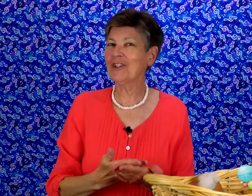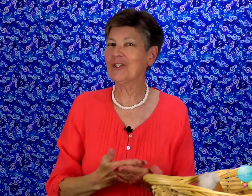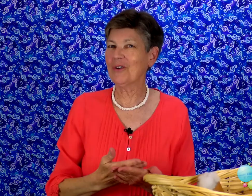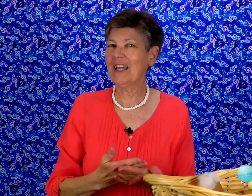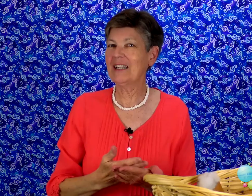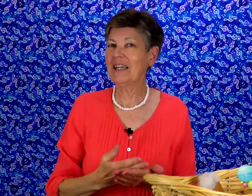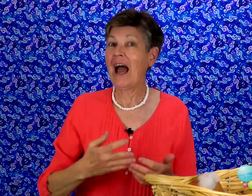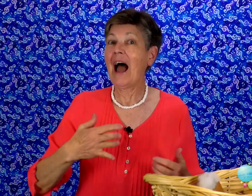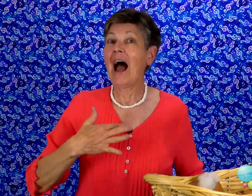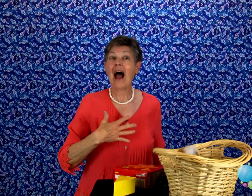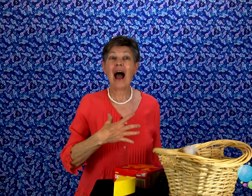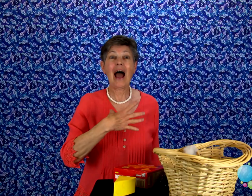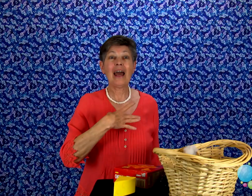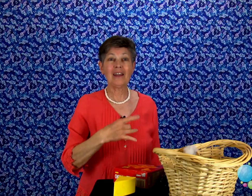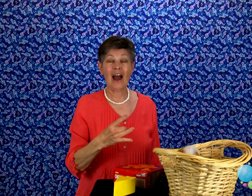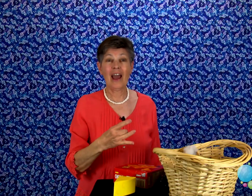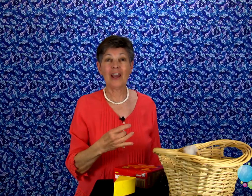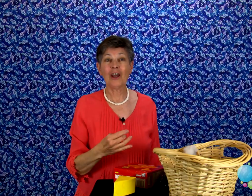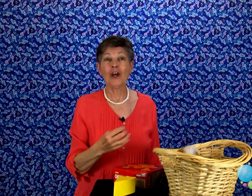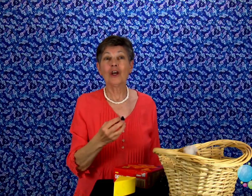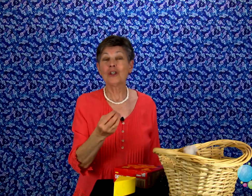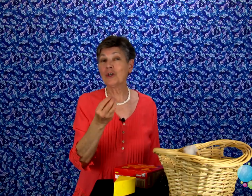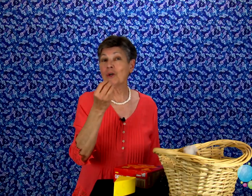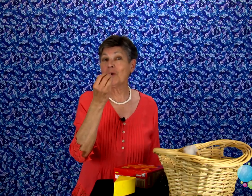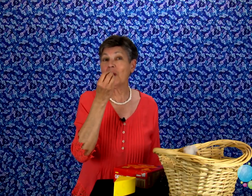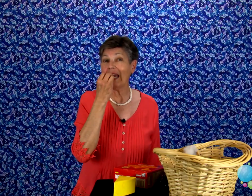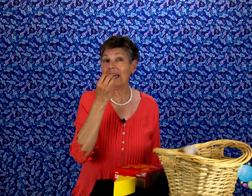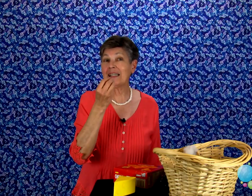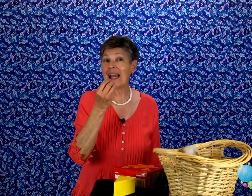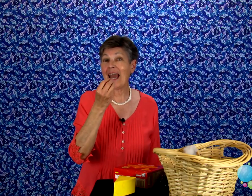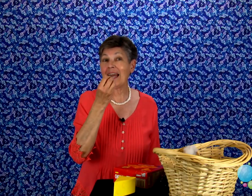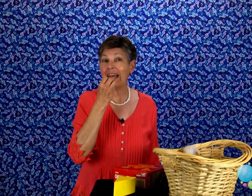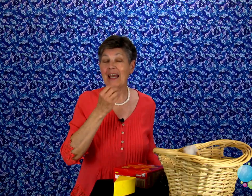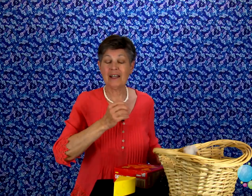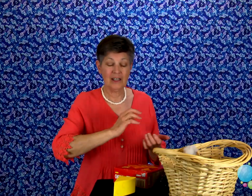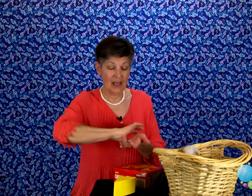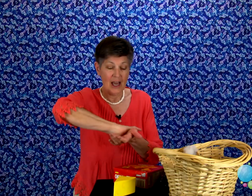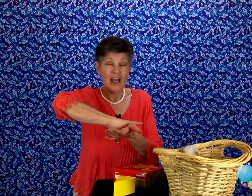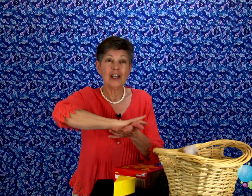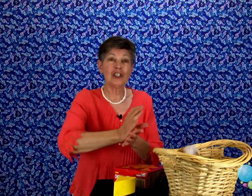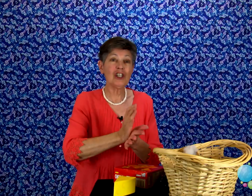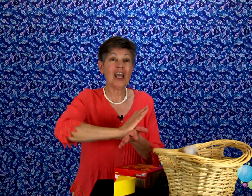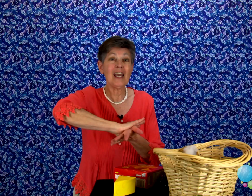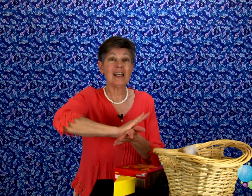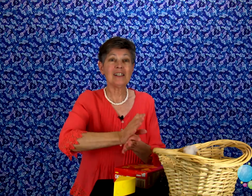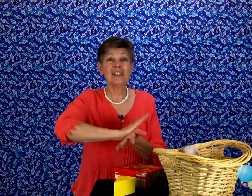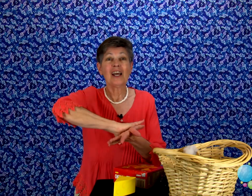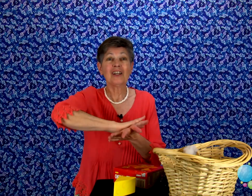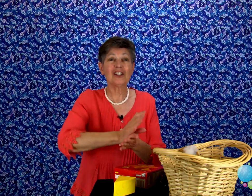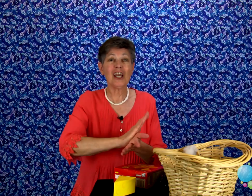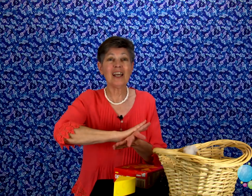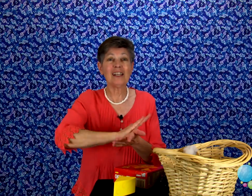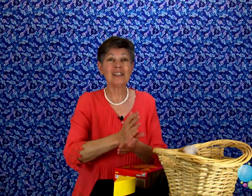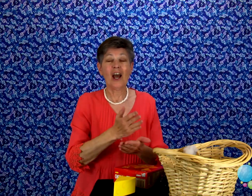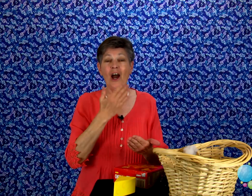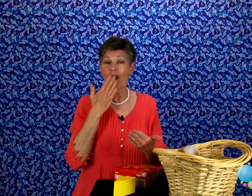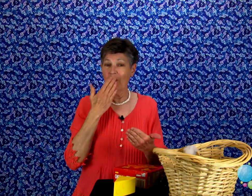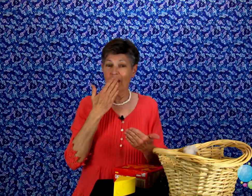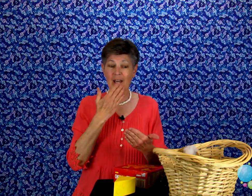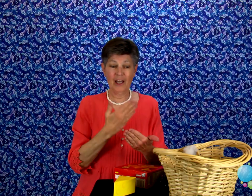treat I like to eat and eat Cheese, cheese, a really